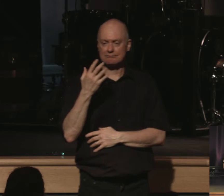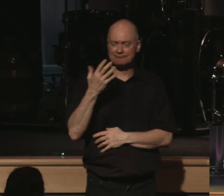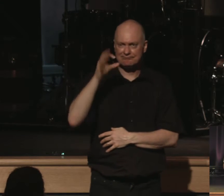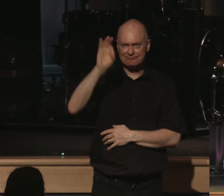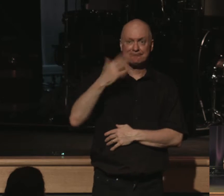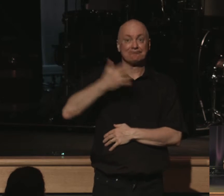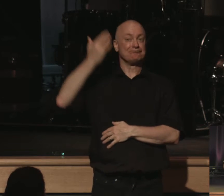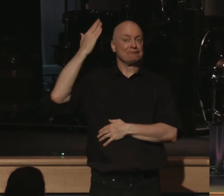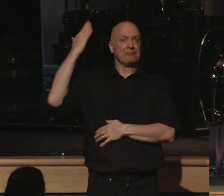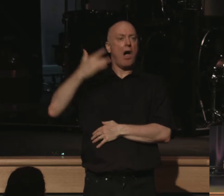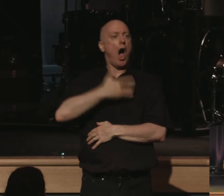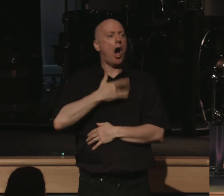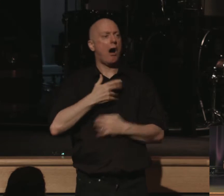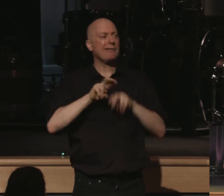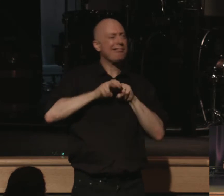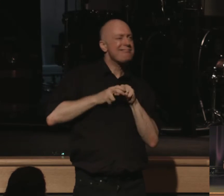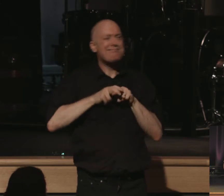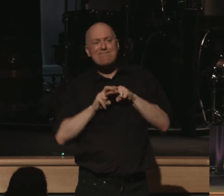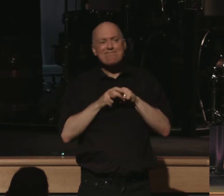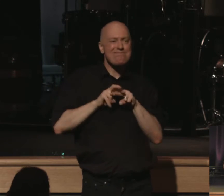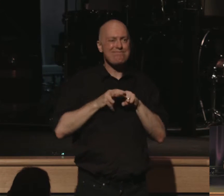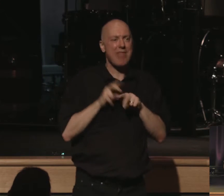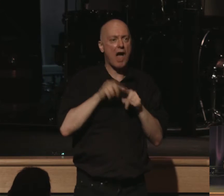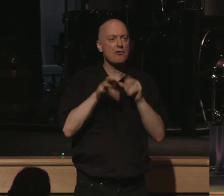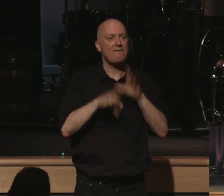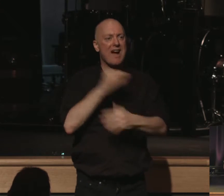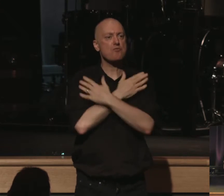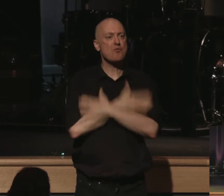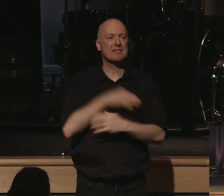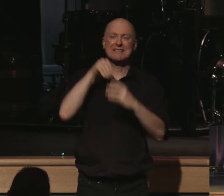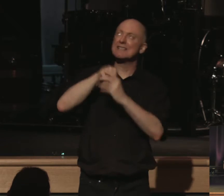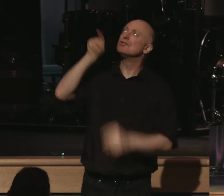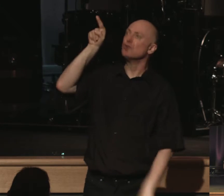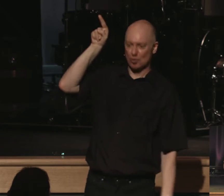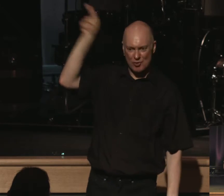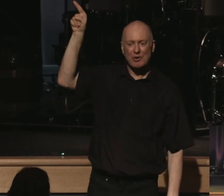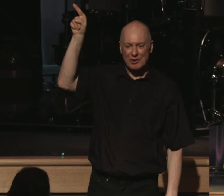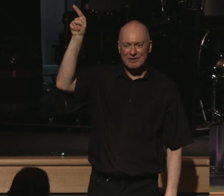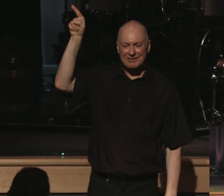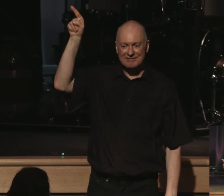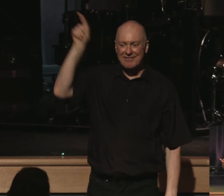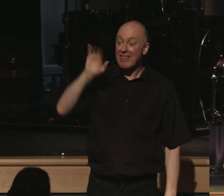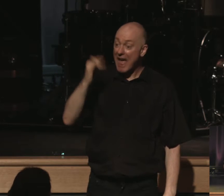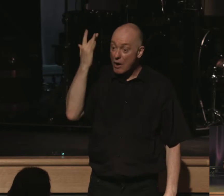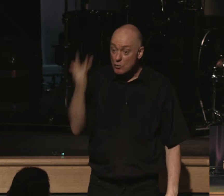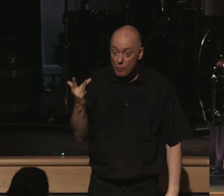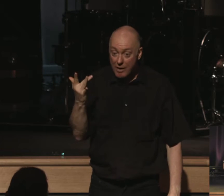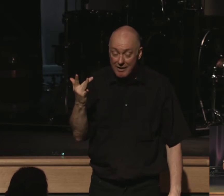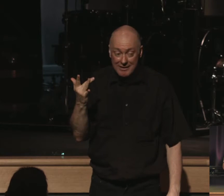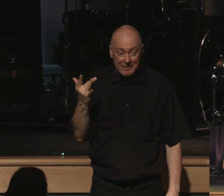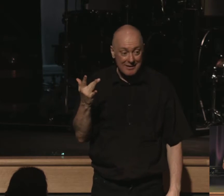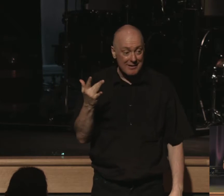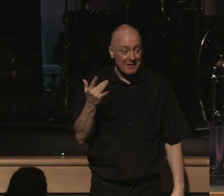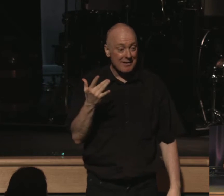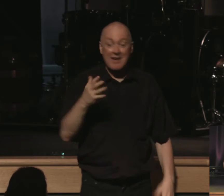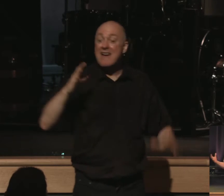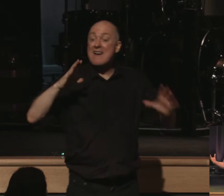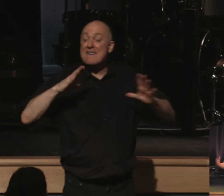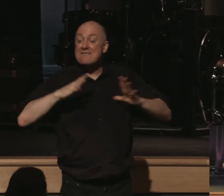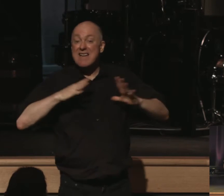hearts are restless until they find their rest in you. That's again, the reason why the vacation didn't seem